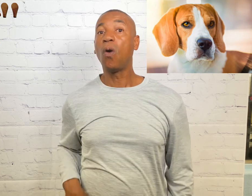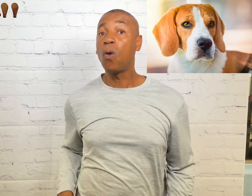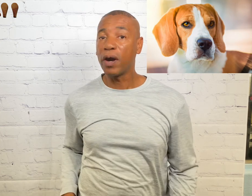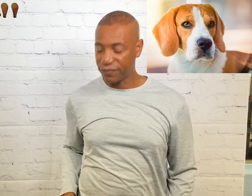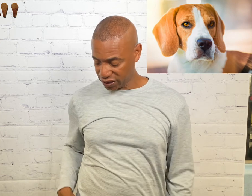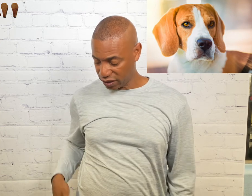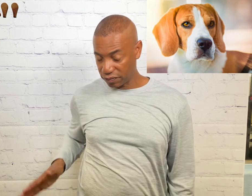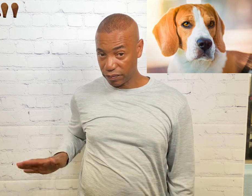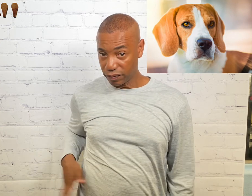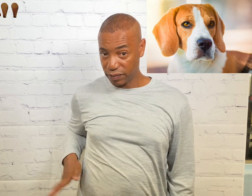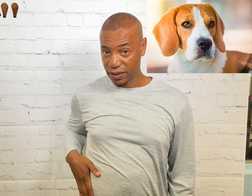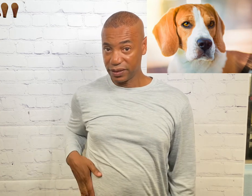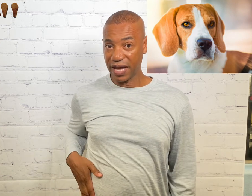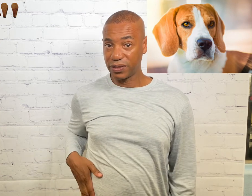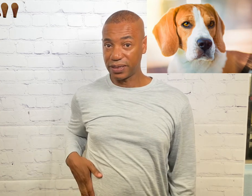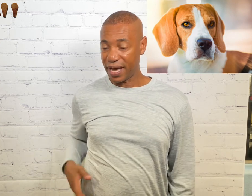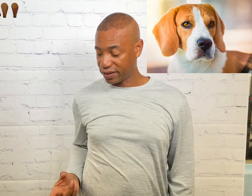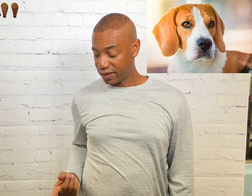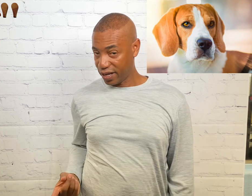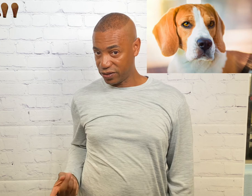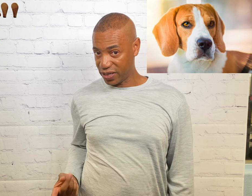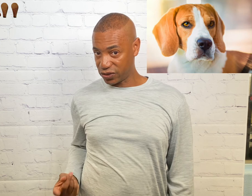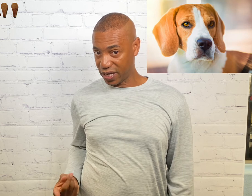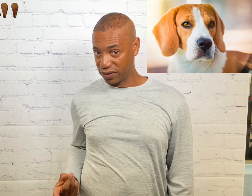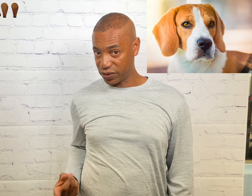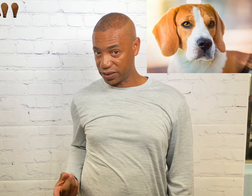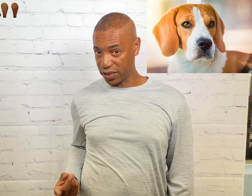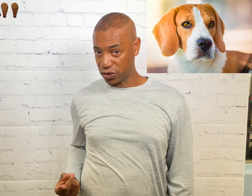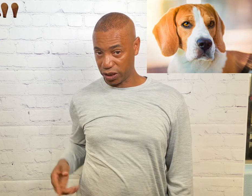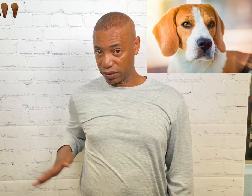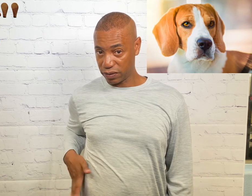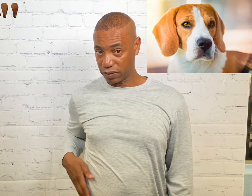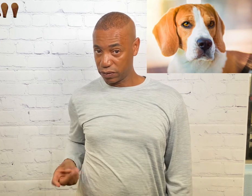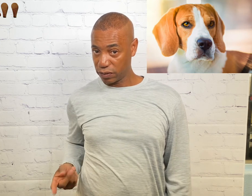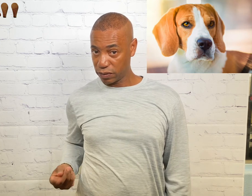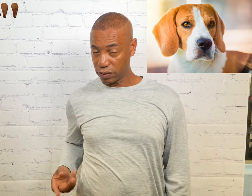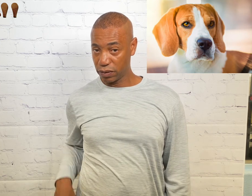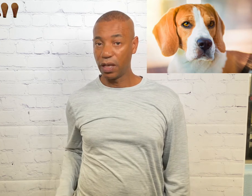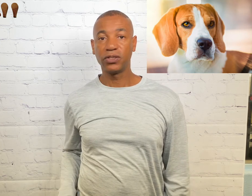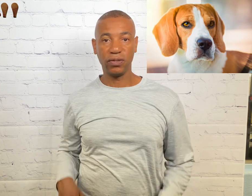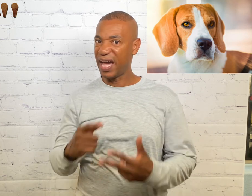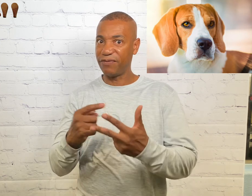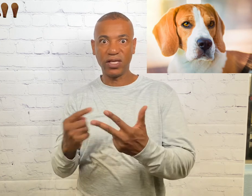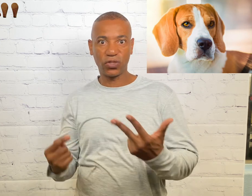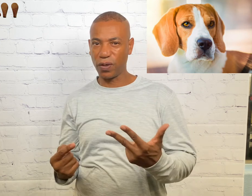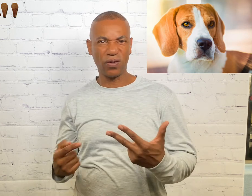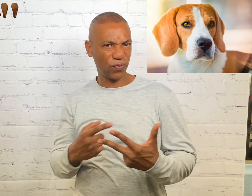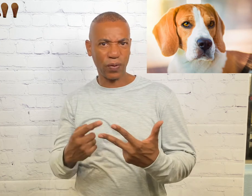Or I've seen them tap the side and do that sign with the D and G. So you have these three ways